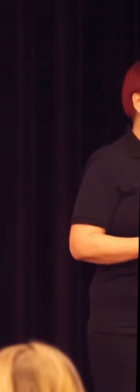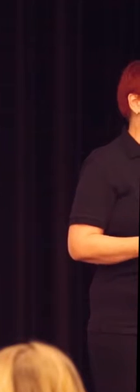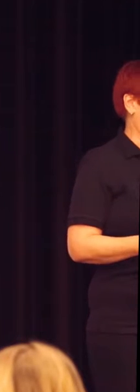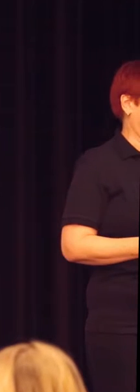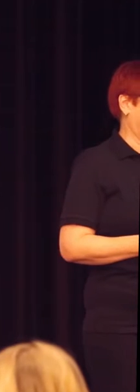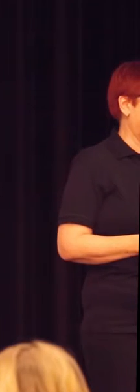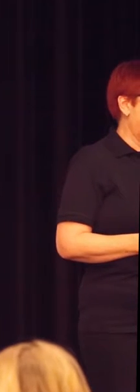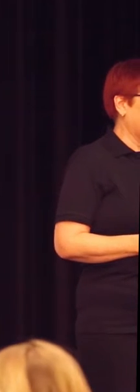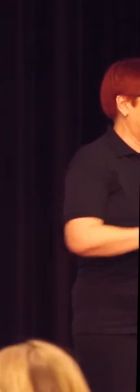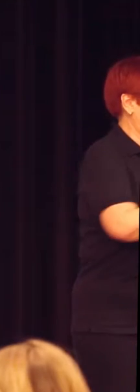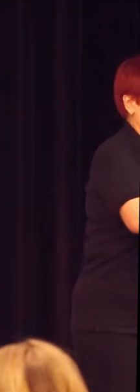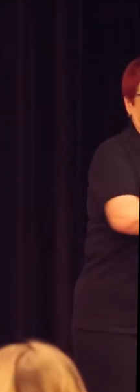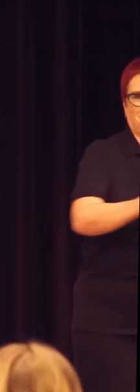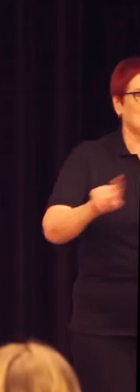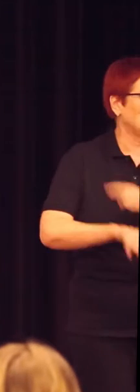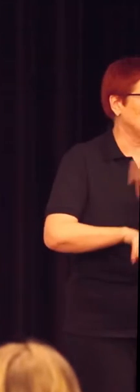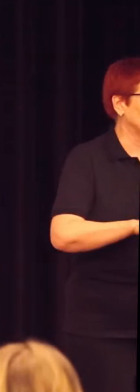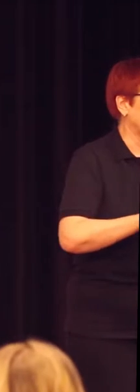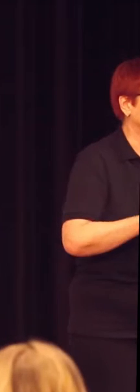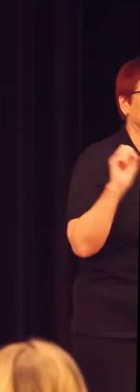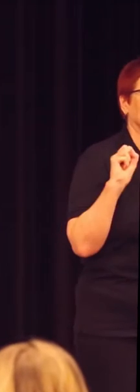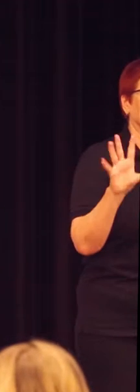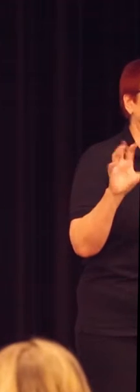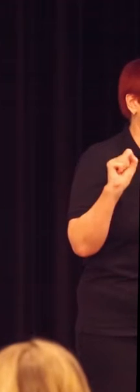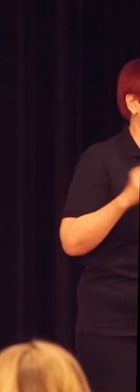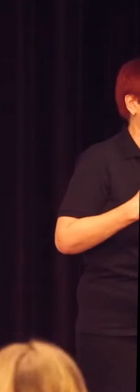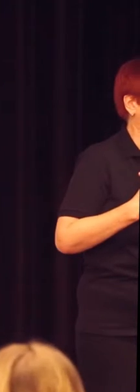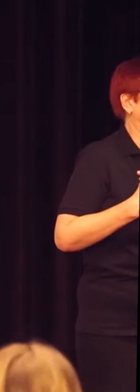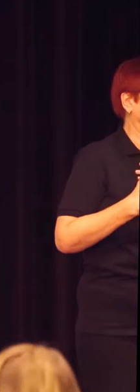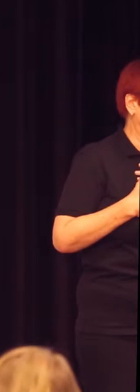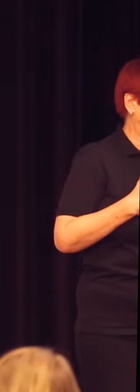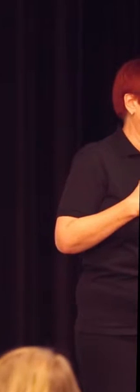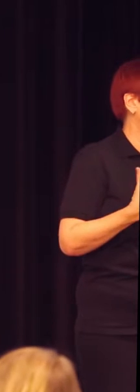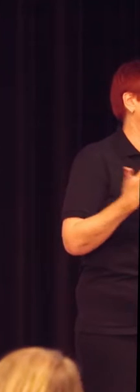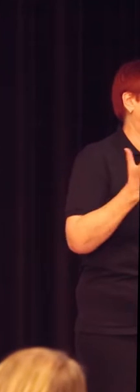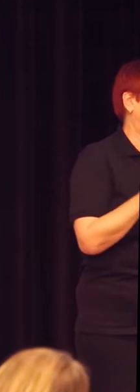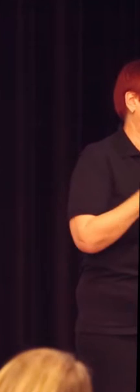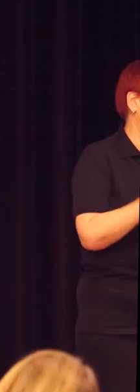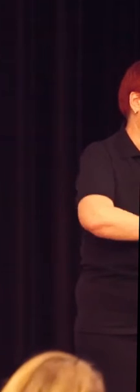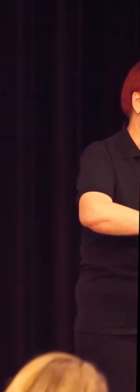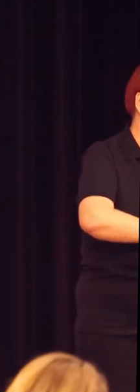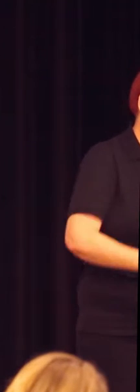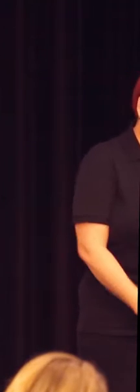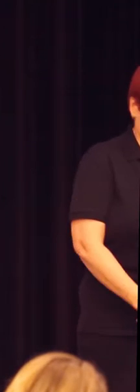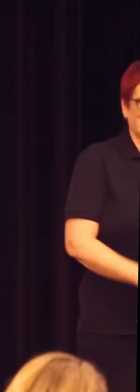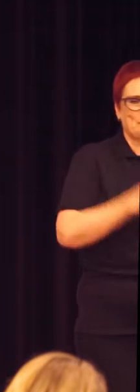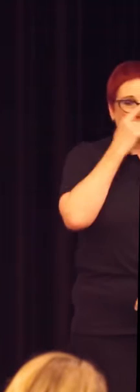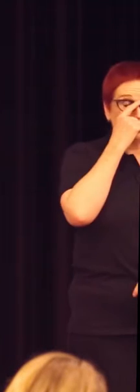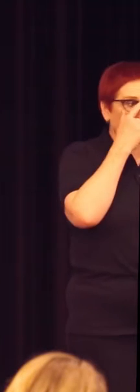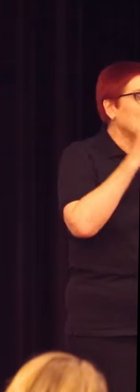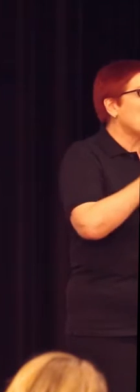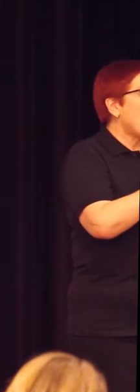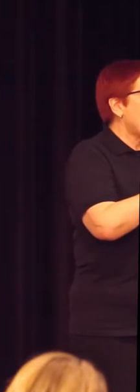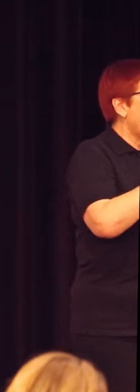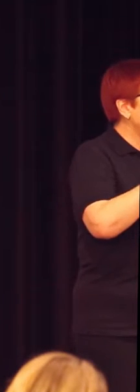do these things. It is magic. It is absolute magic. OK? So, we have used data to